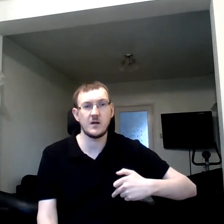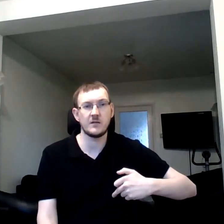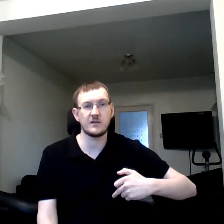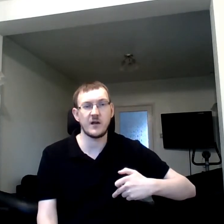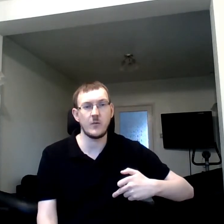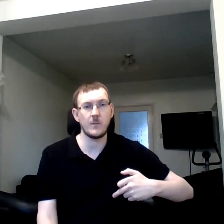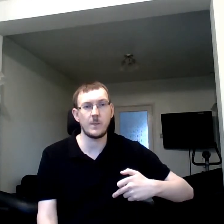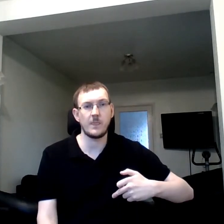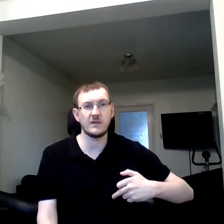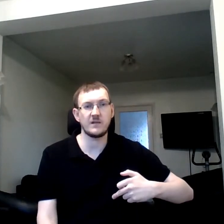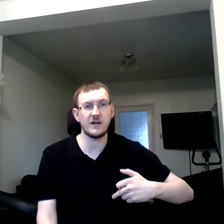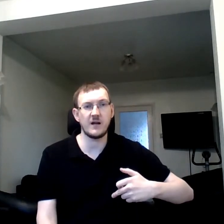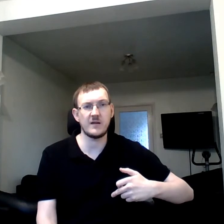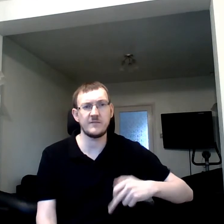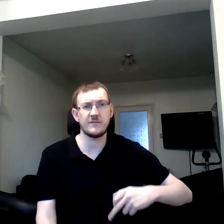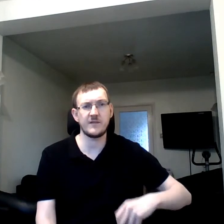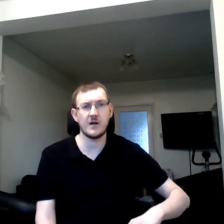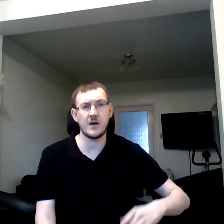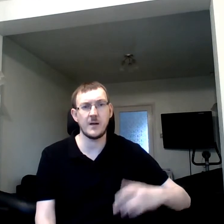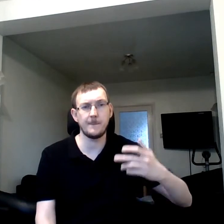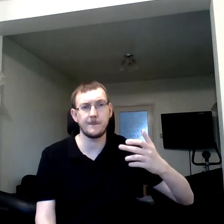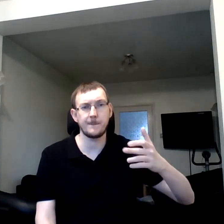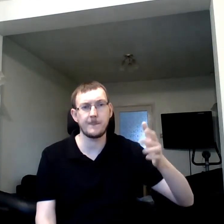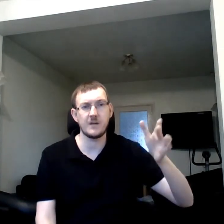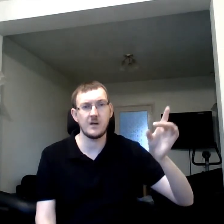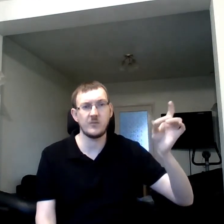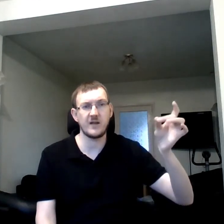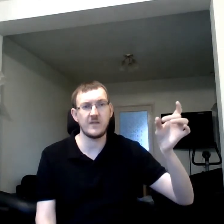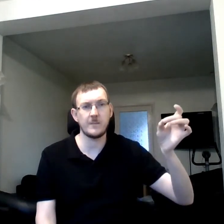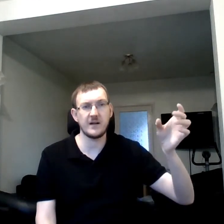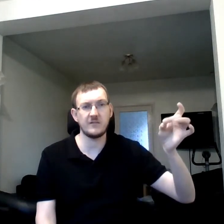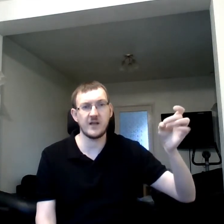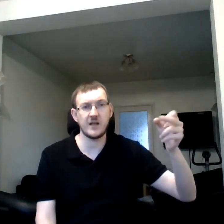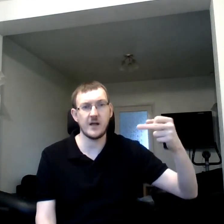So this is life. Take the middle finger.